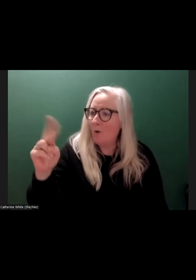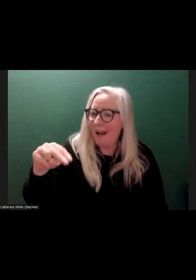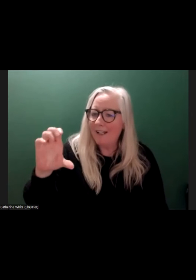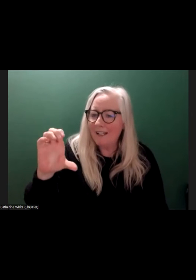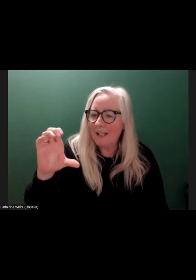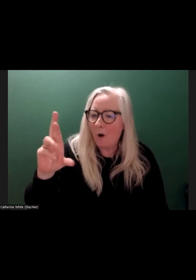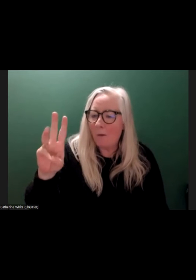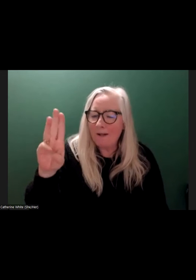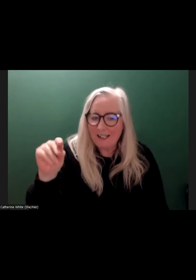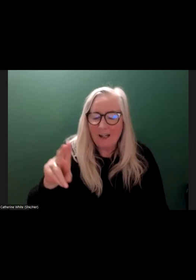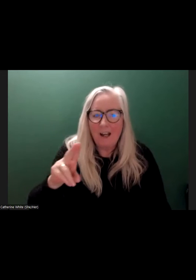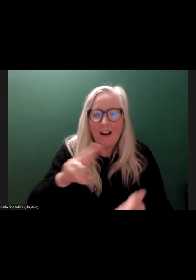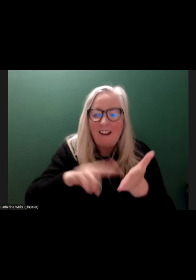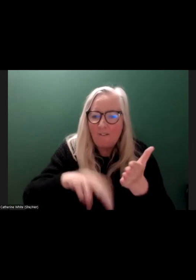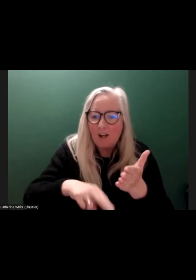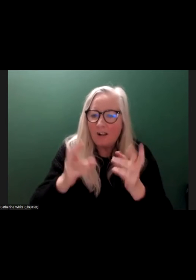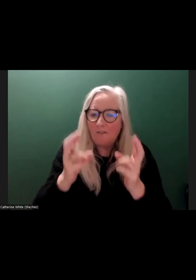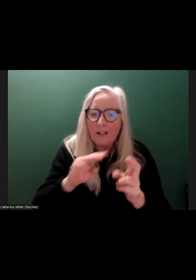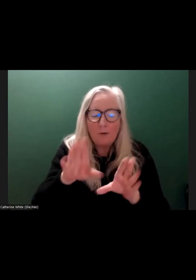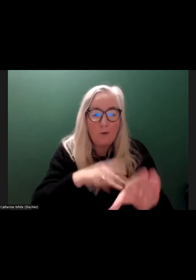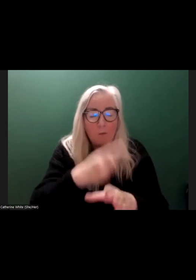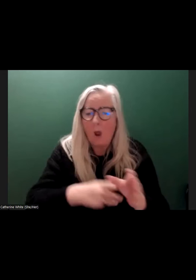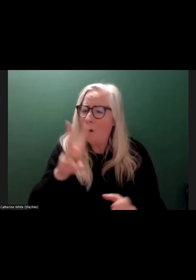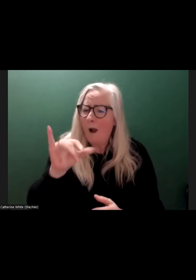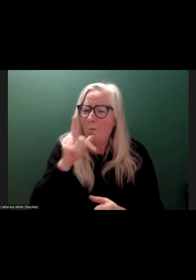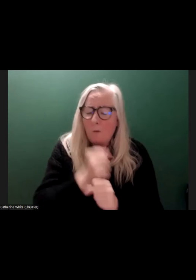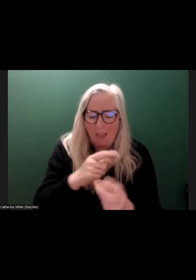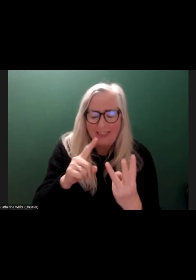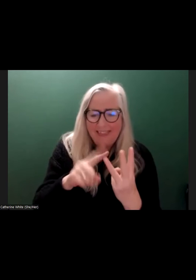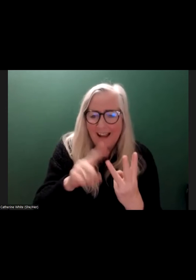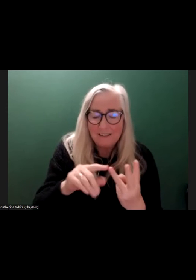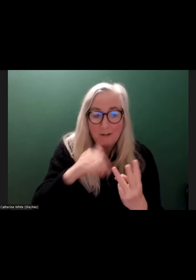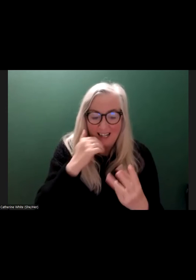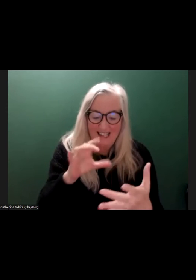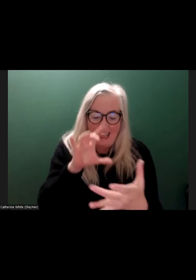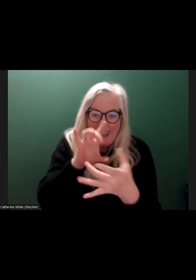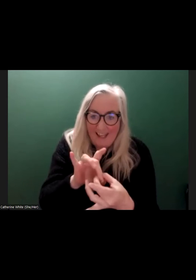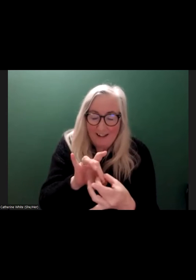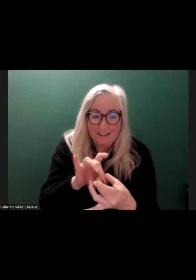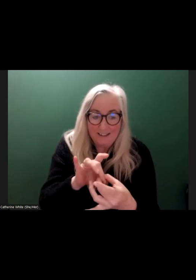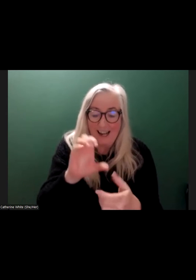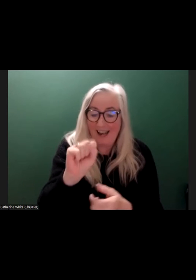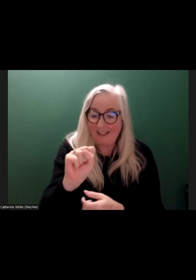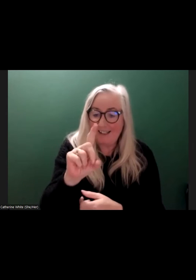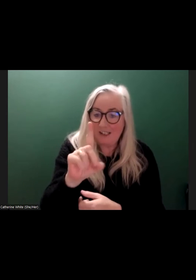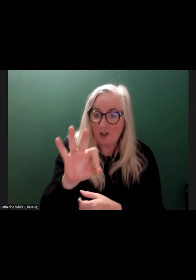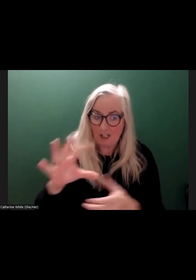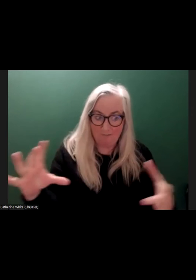on Rights of Disabled People. Why I'm talking about this, because it's intrinsically linked to the Sustainable Development Goals.